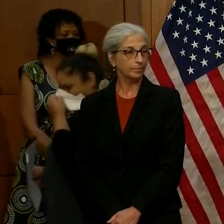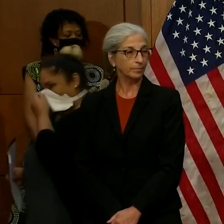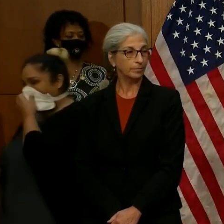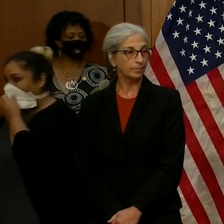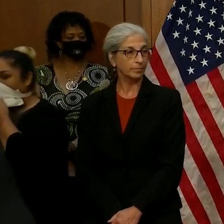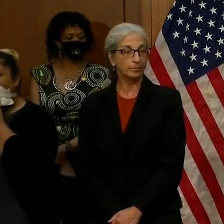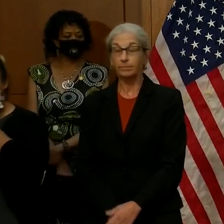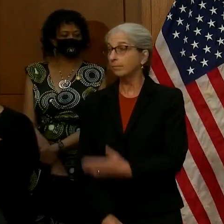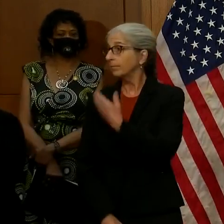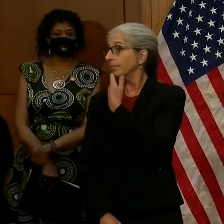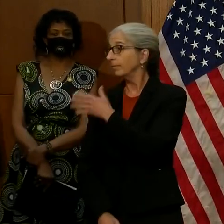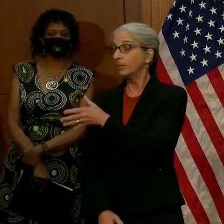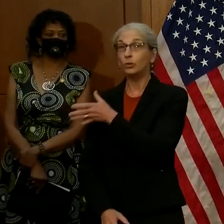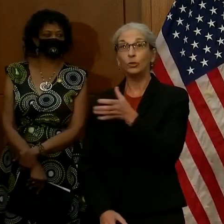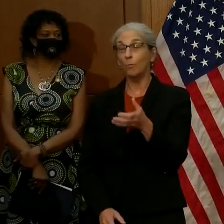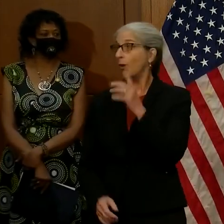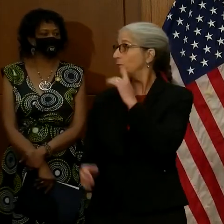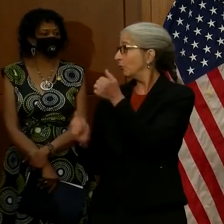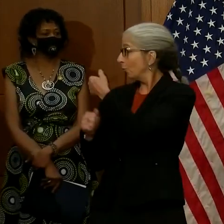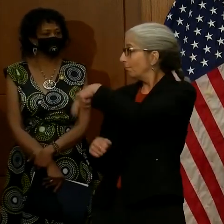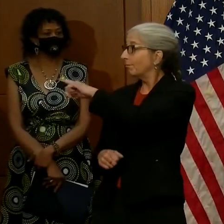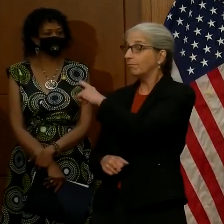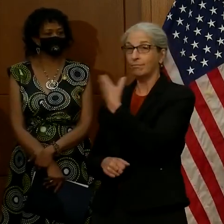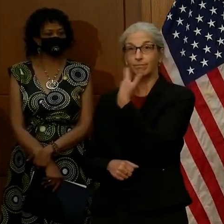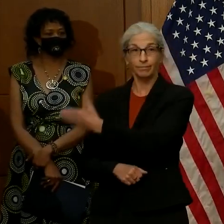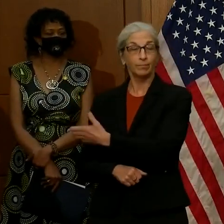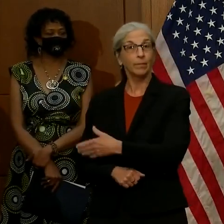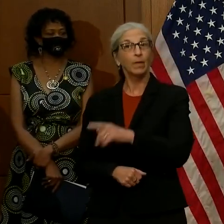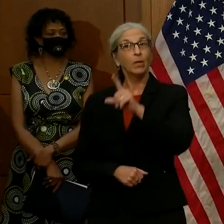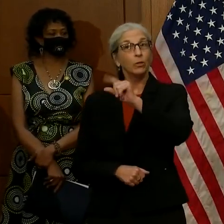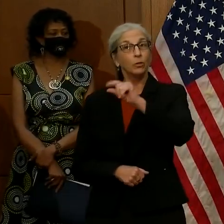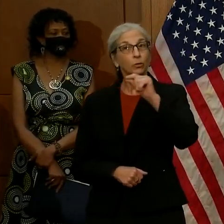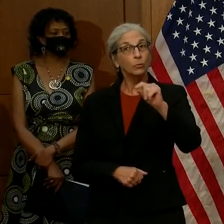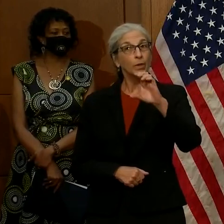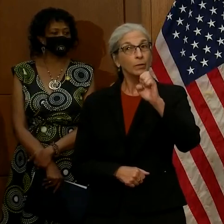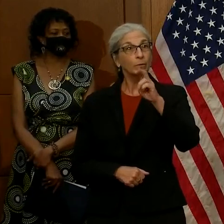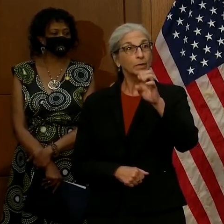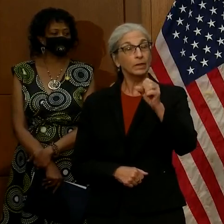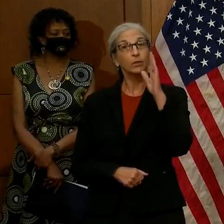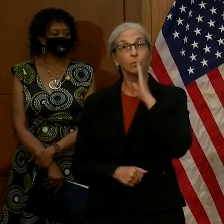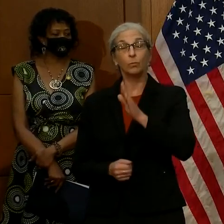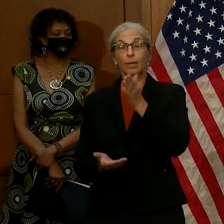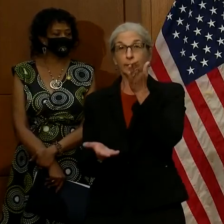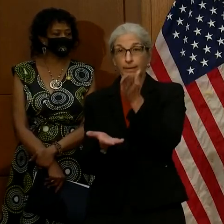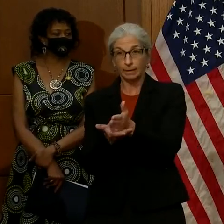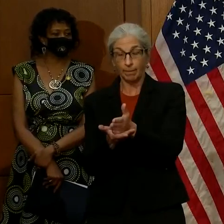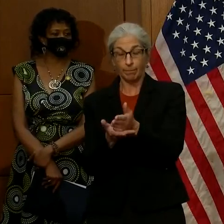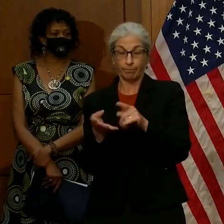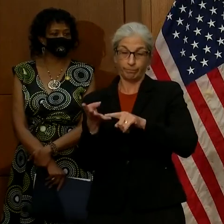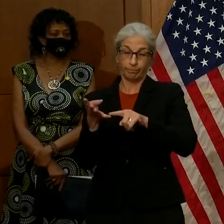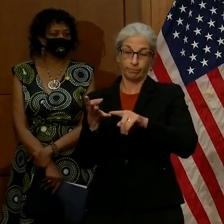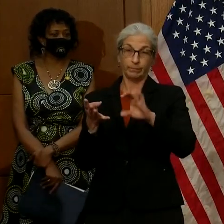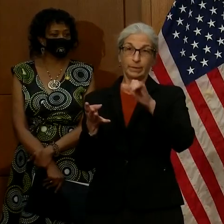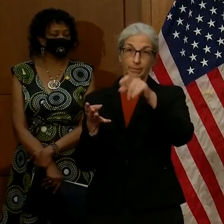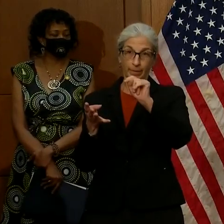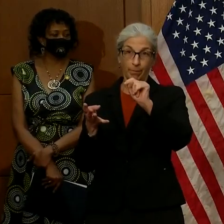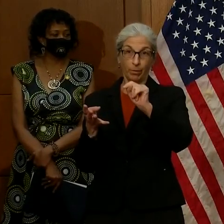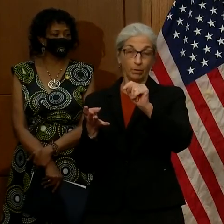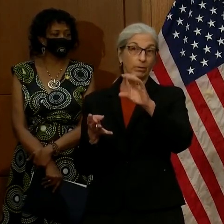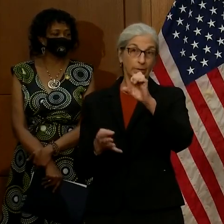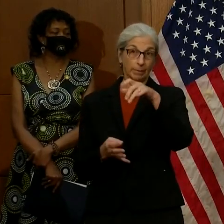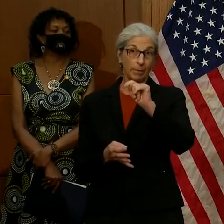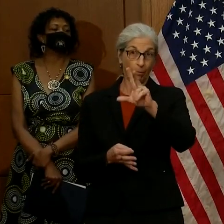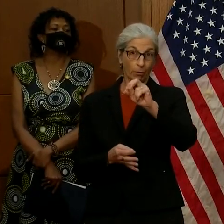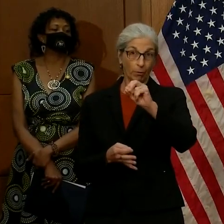Thank you so much to each of you all. The 2020 Census is scheduled to conclude at the end of September. We have